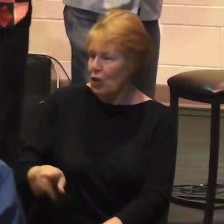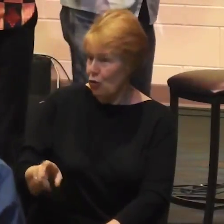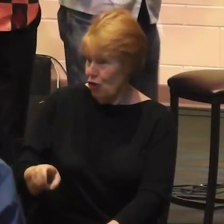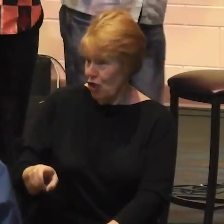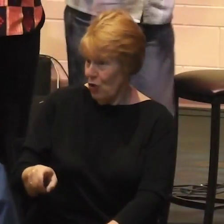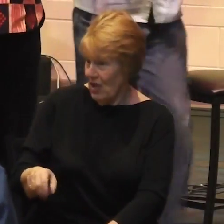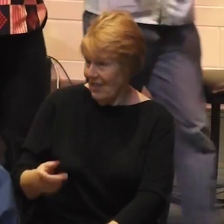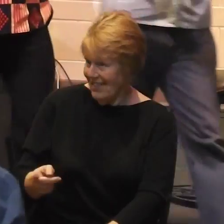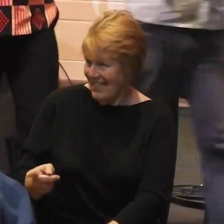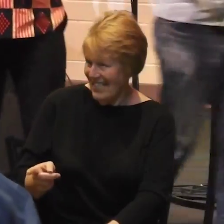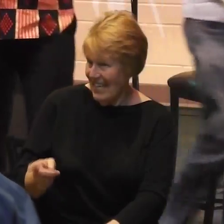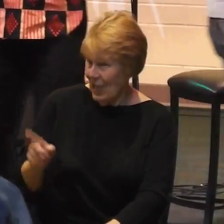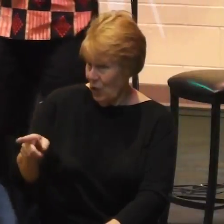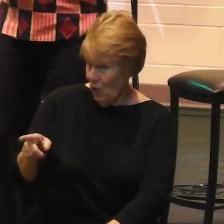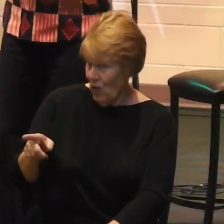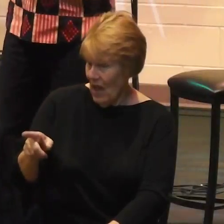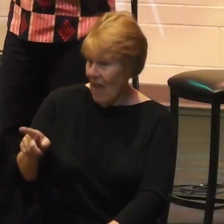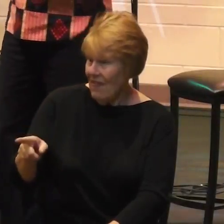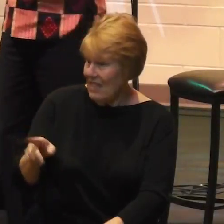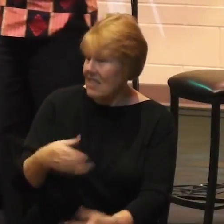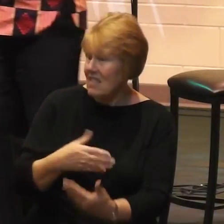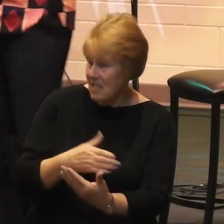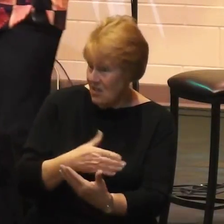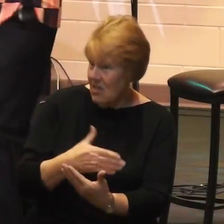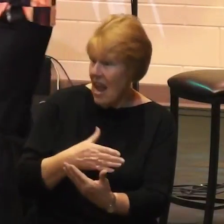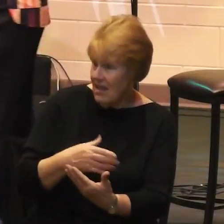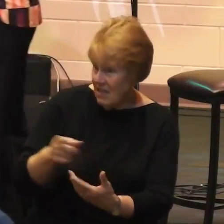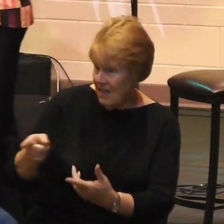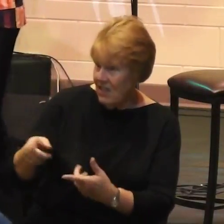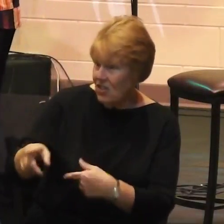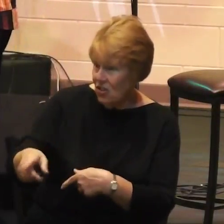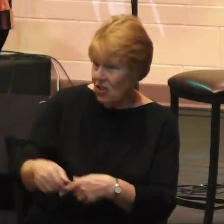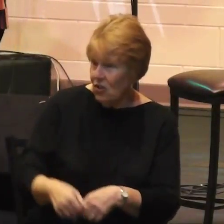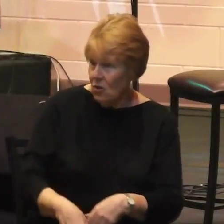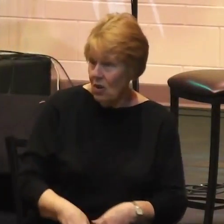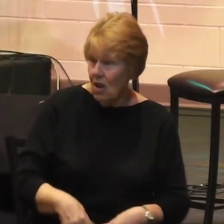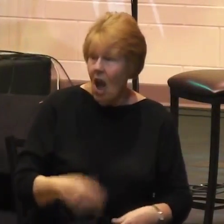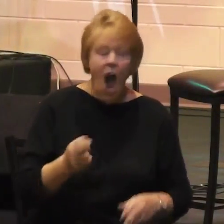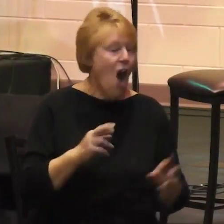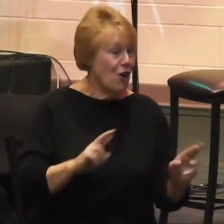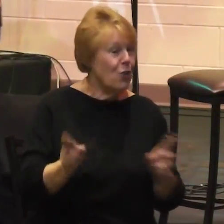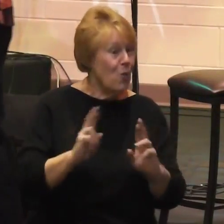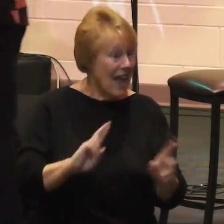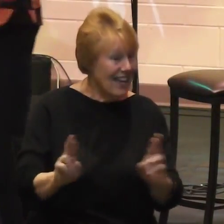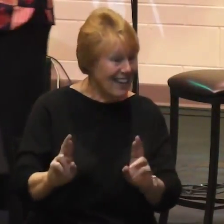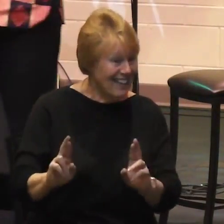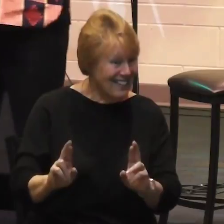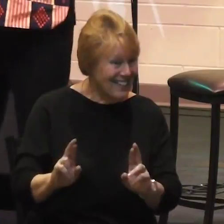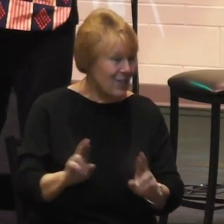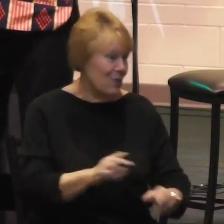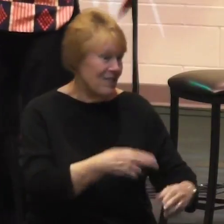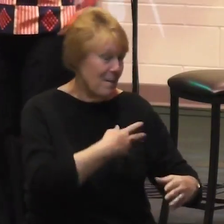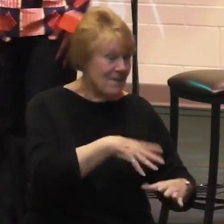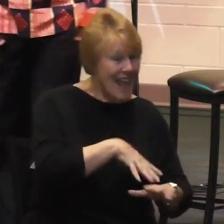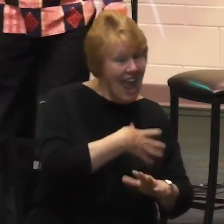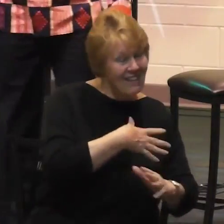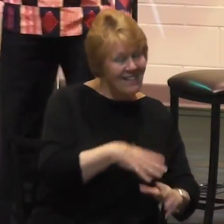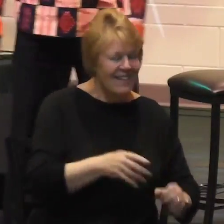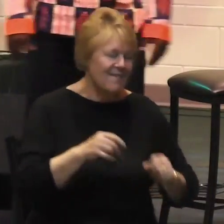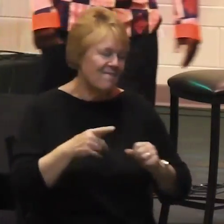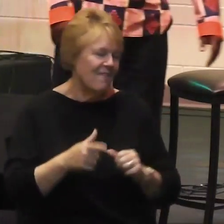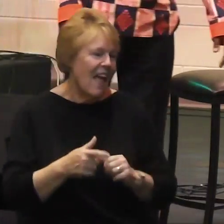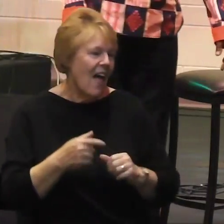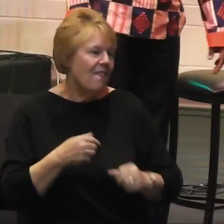Well, are you ready to do some dancing and singing? It's very simple. As you can see, it's just a song of